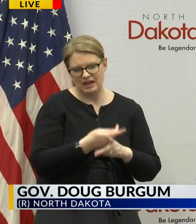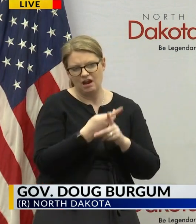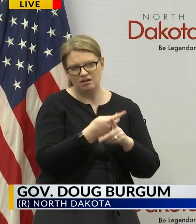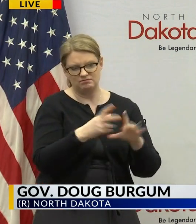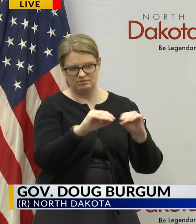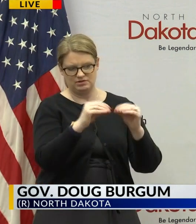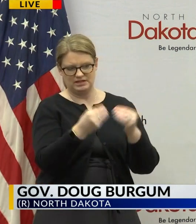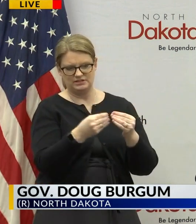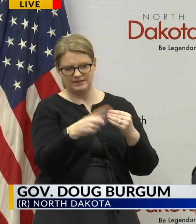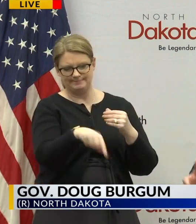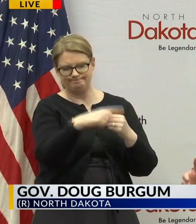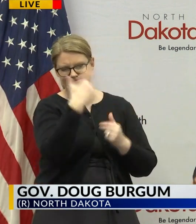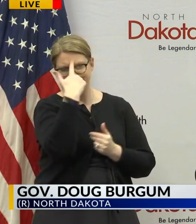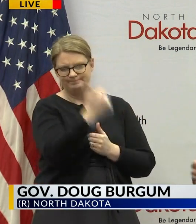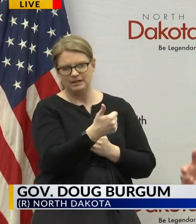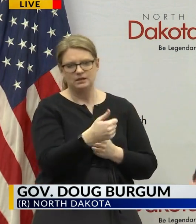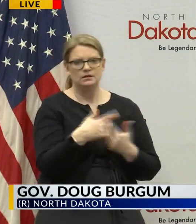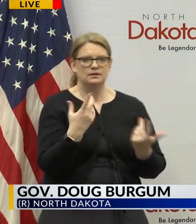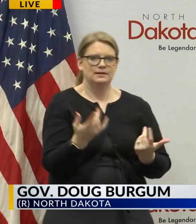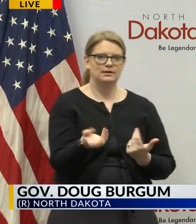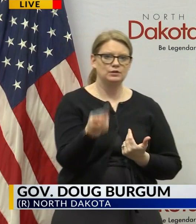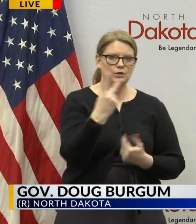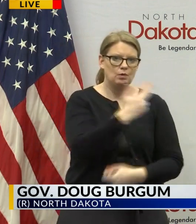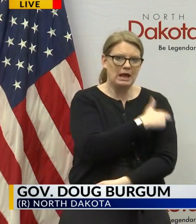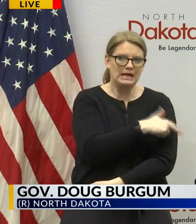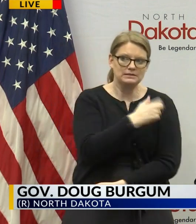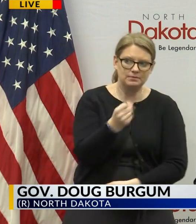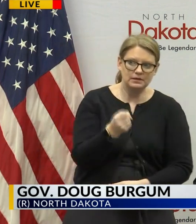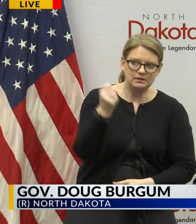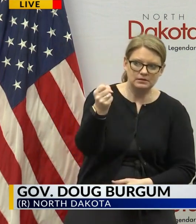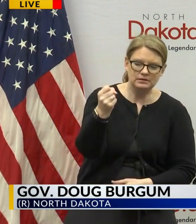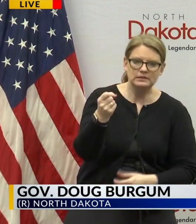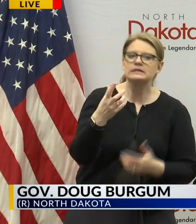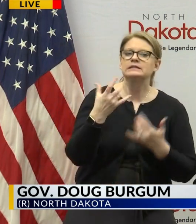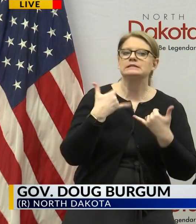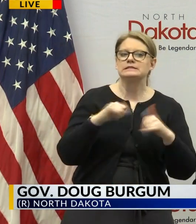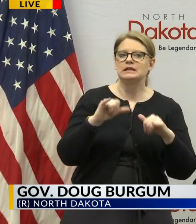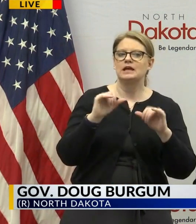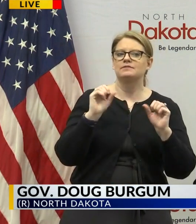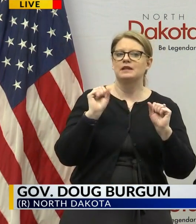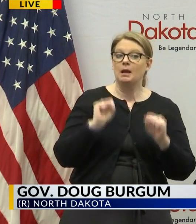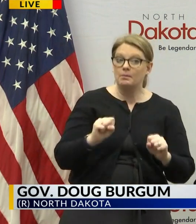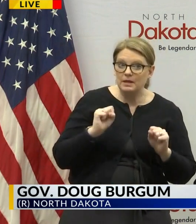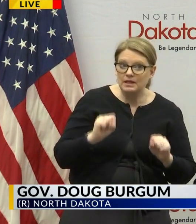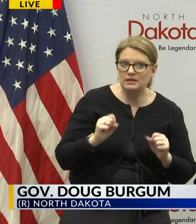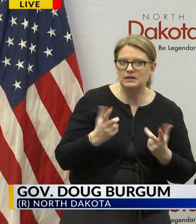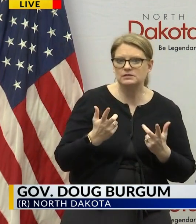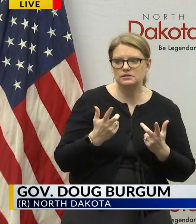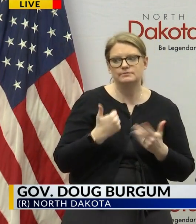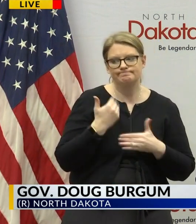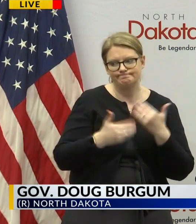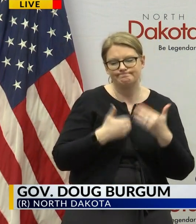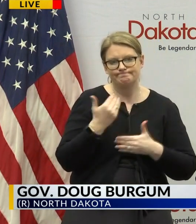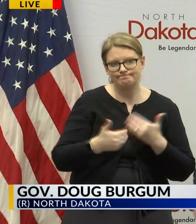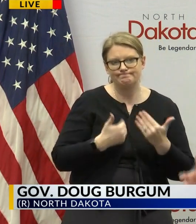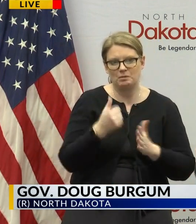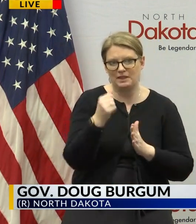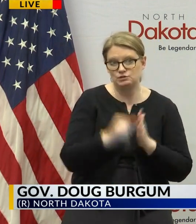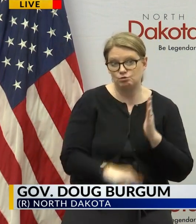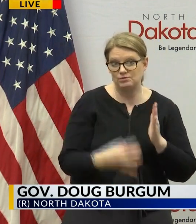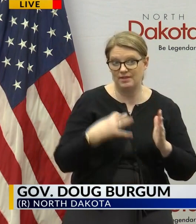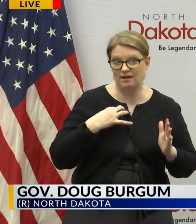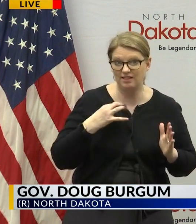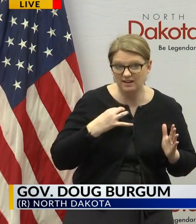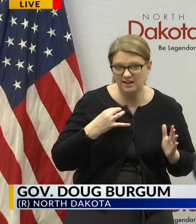that decision because with only two hospitalizations they may still have the capacity to proceed with electives for a while but at some point if we come